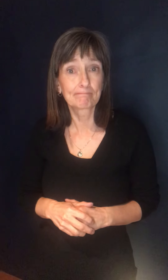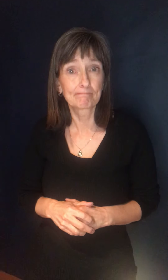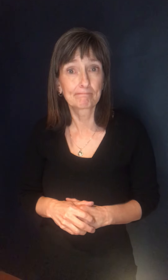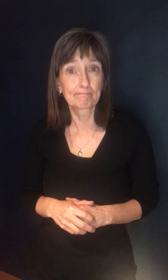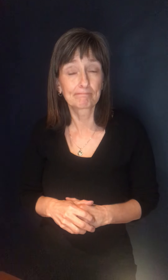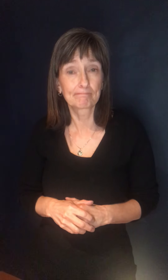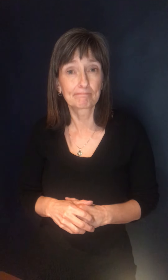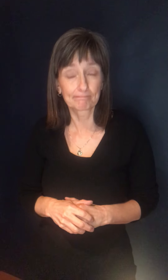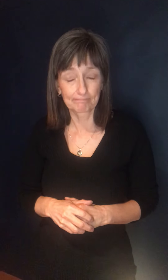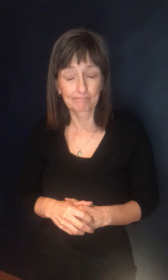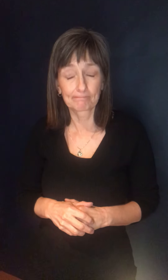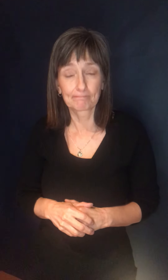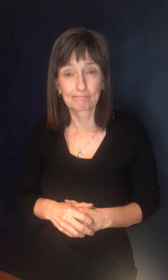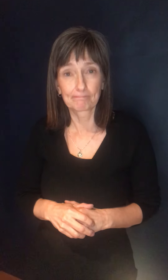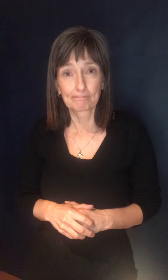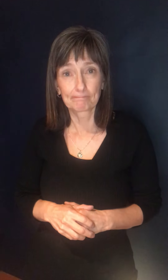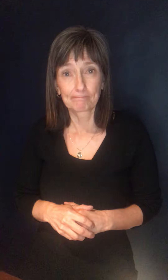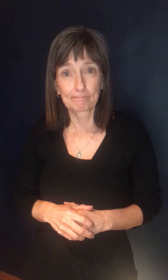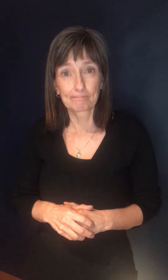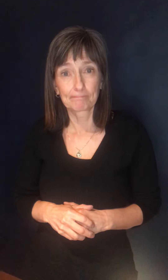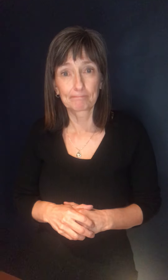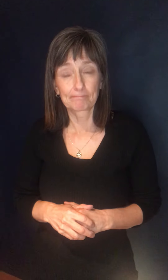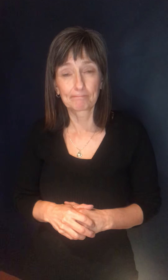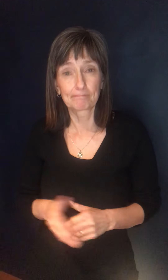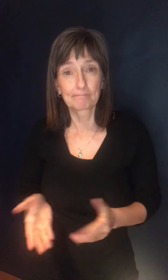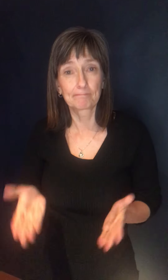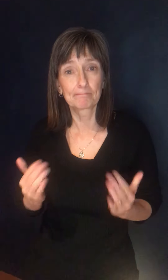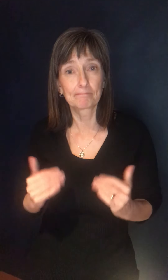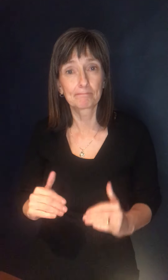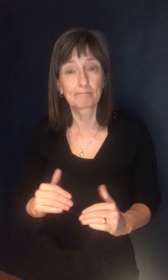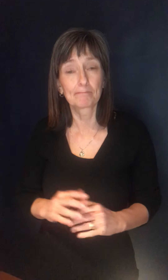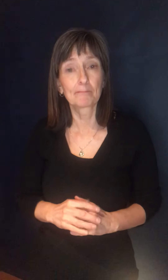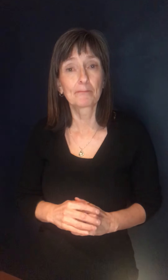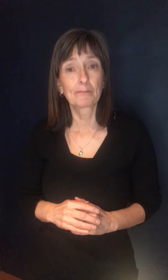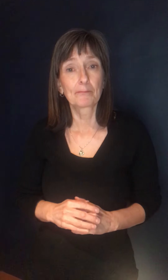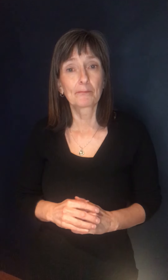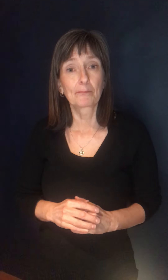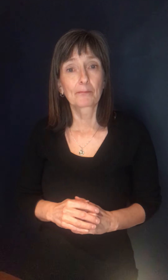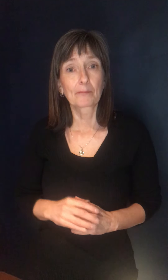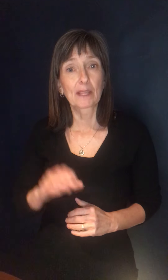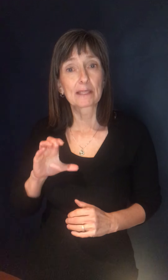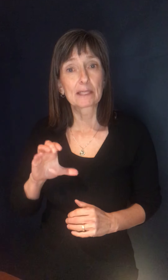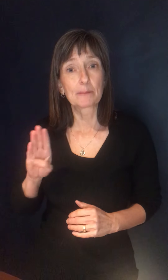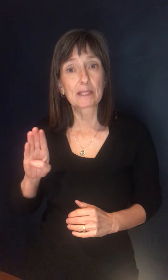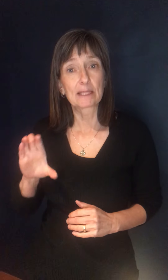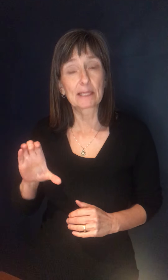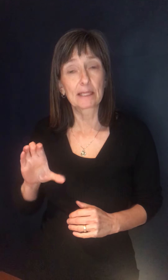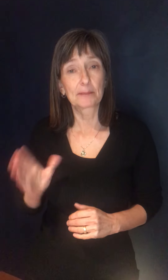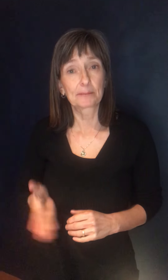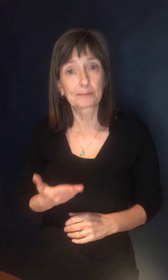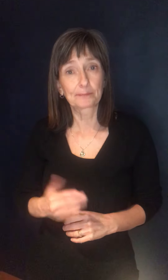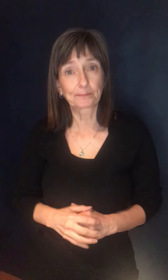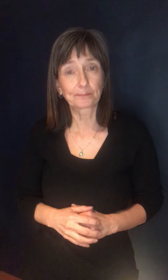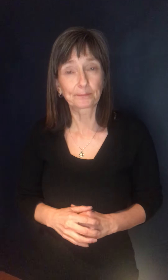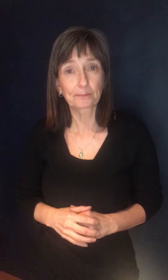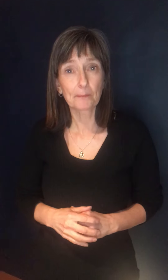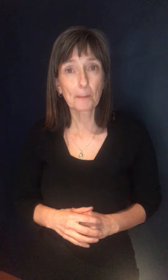Thank you. Our next questions are from Mark Quinn with CDC. Please go ahead. Yes.